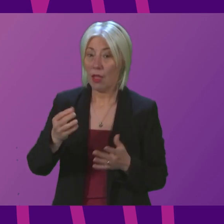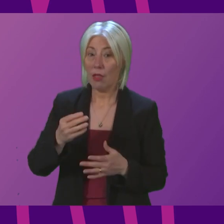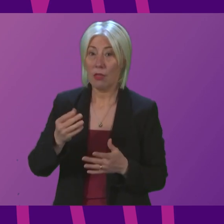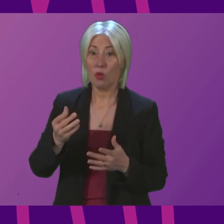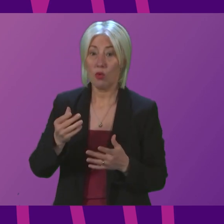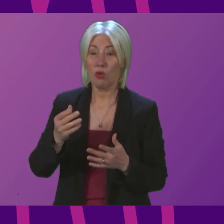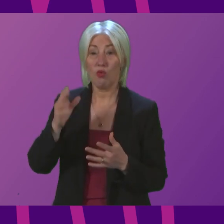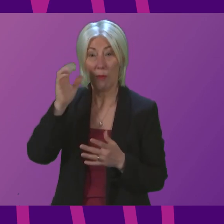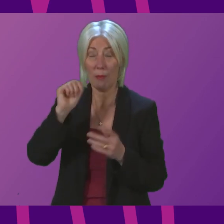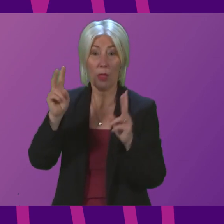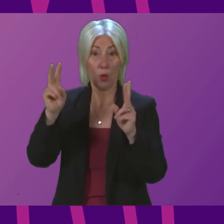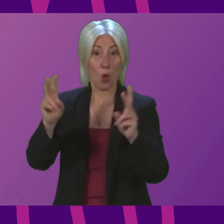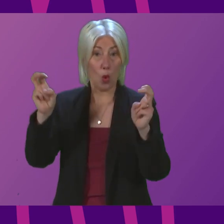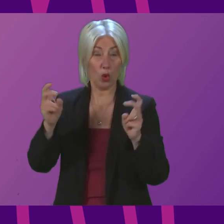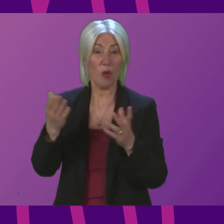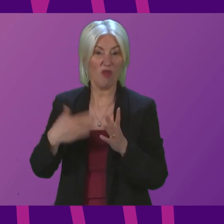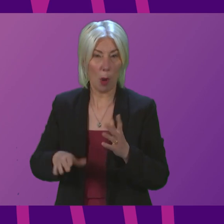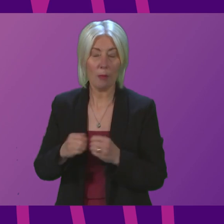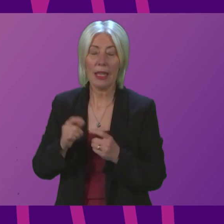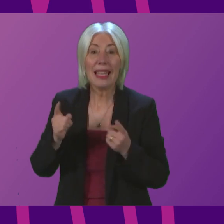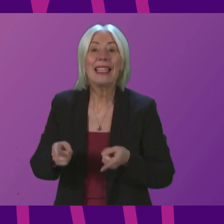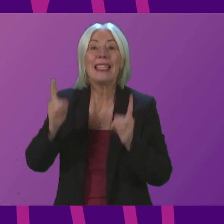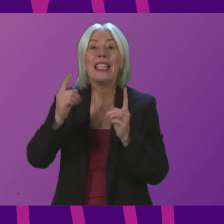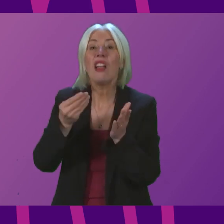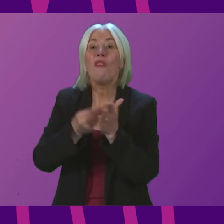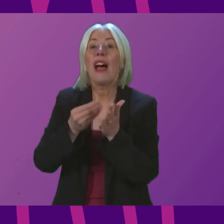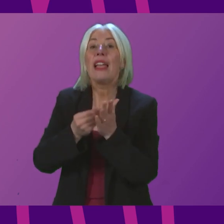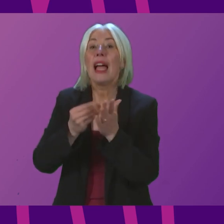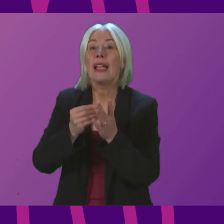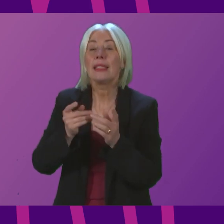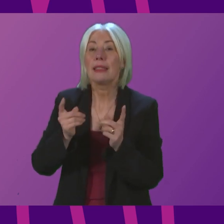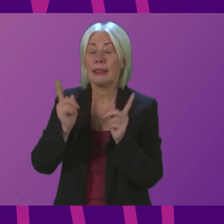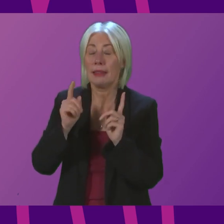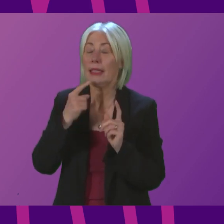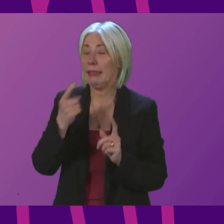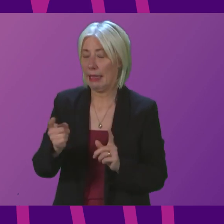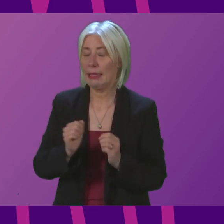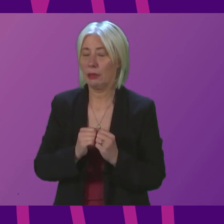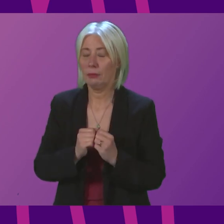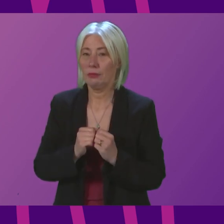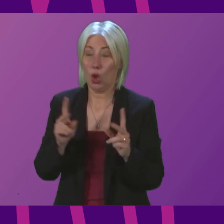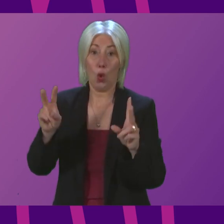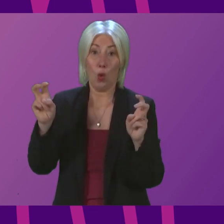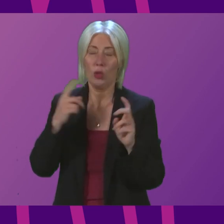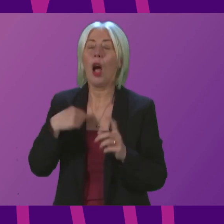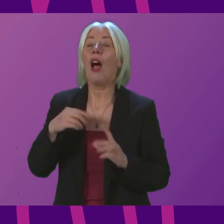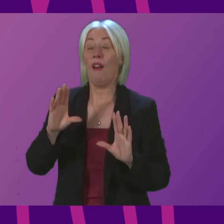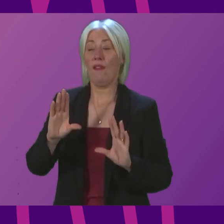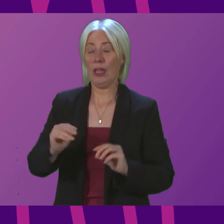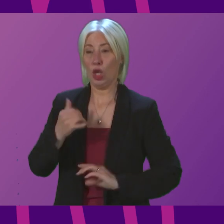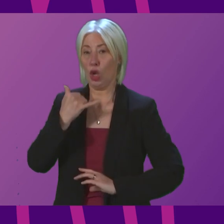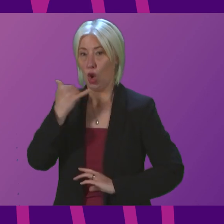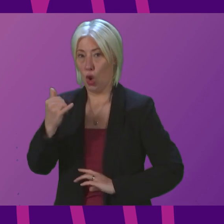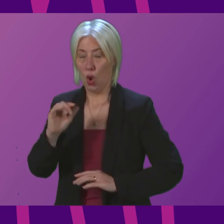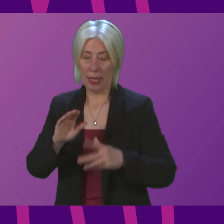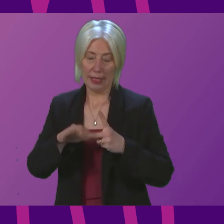is quoting from, from a senior finance official into the system, which says, just finished my call with the